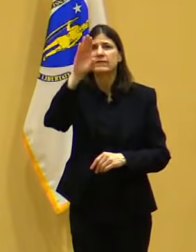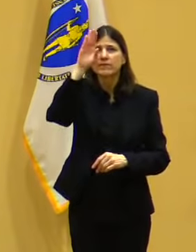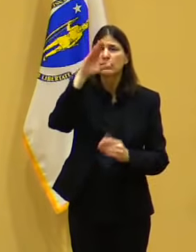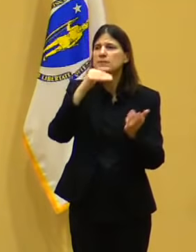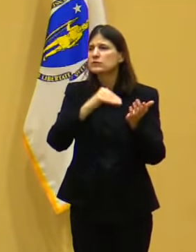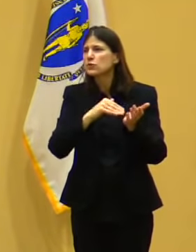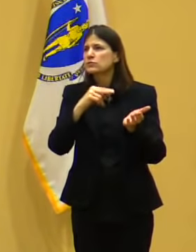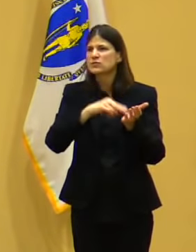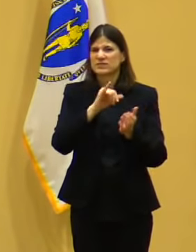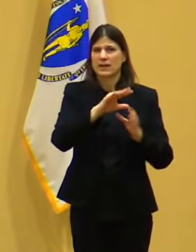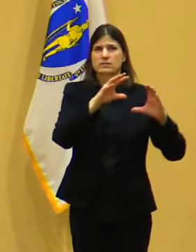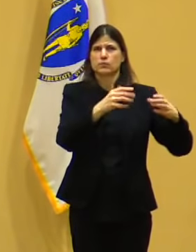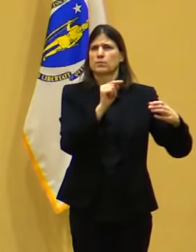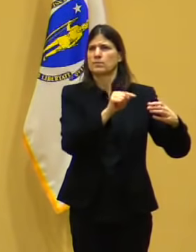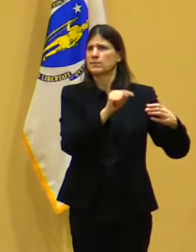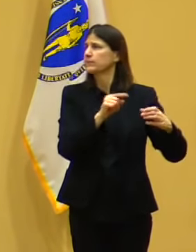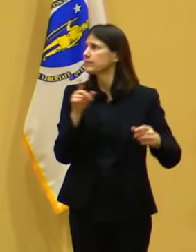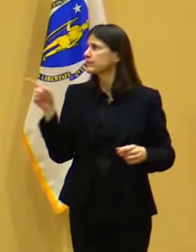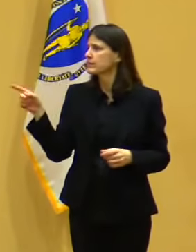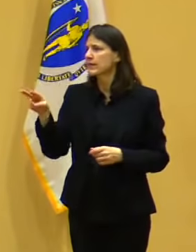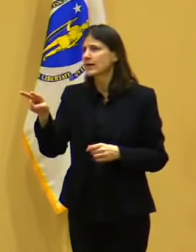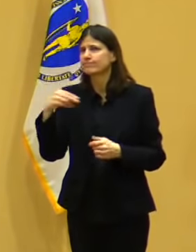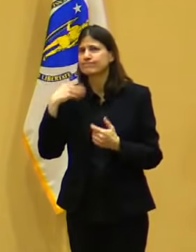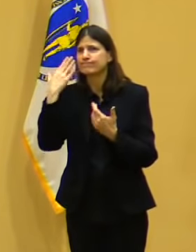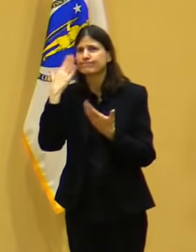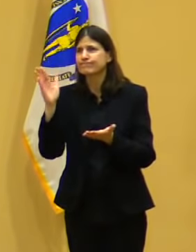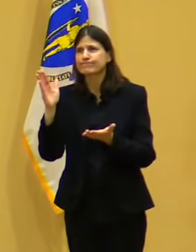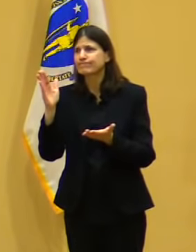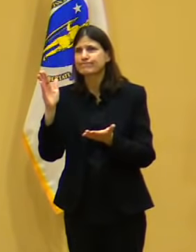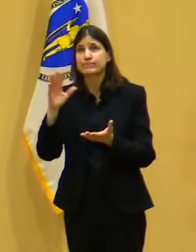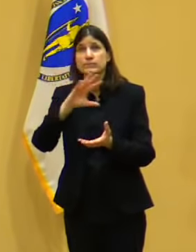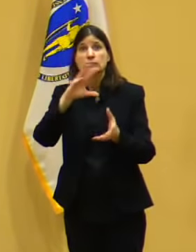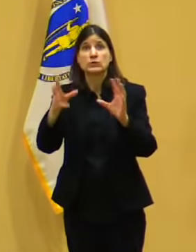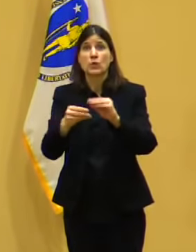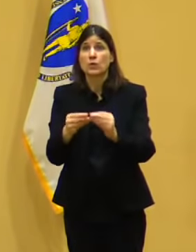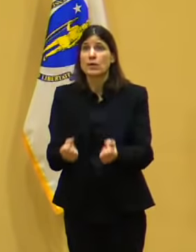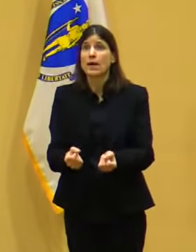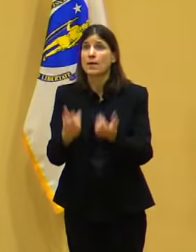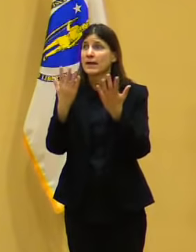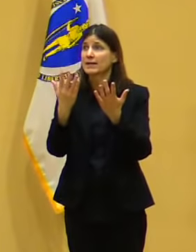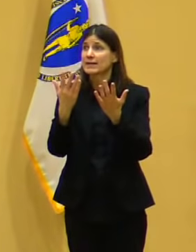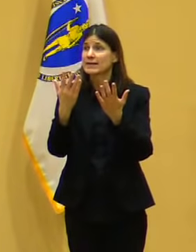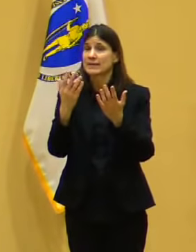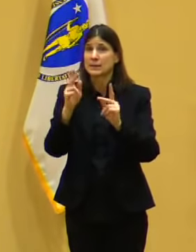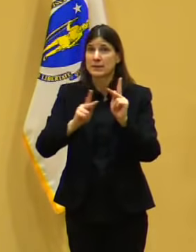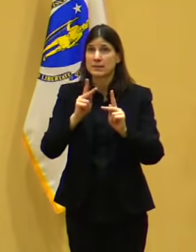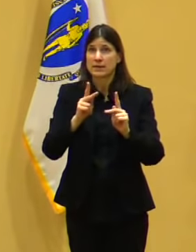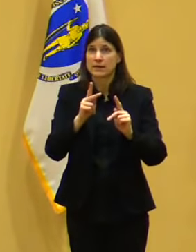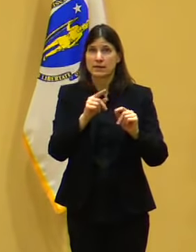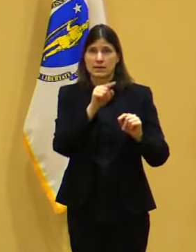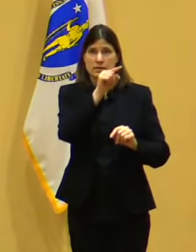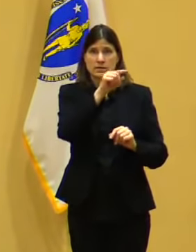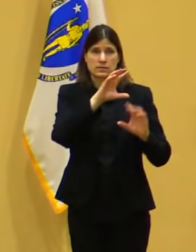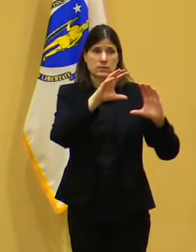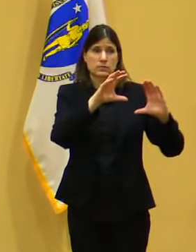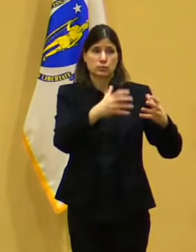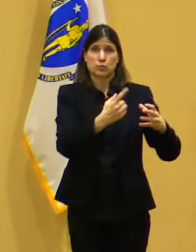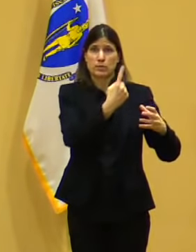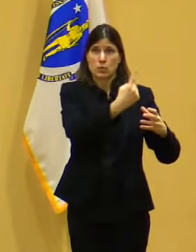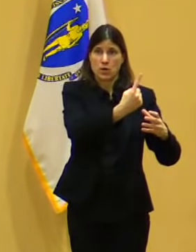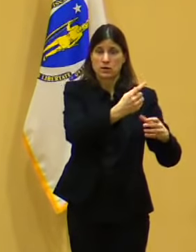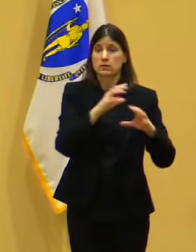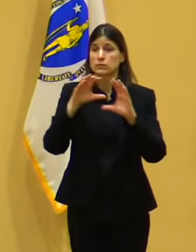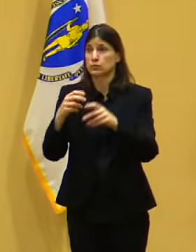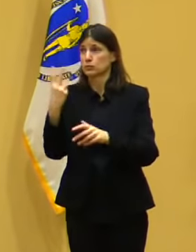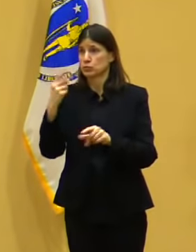Since I don't know the answer, I don't know the total answer to the Phase 2 number for a couple days, it's hard to answer the Phase 1 number because, remember, all